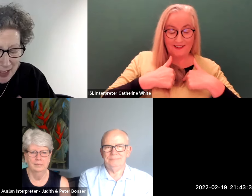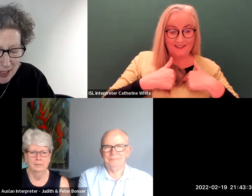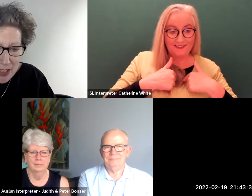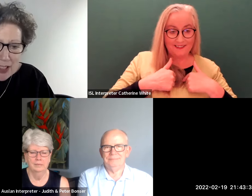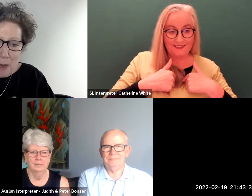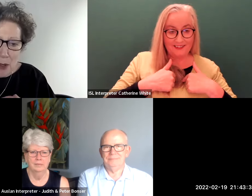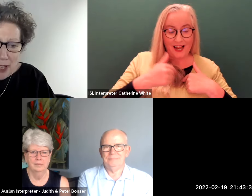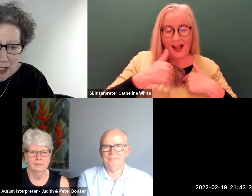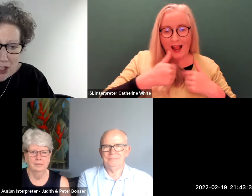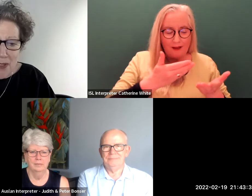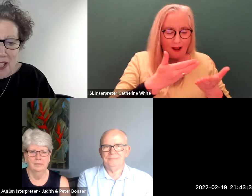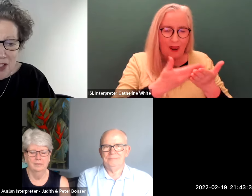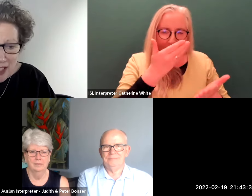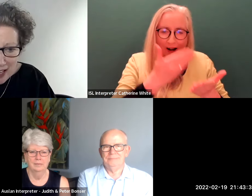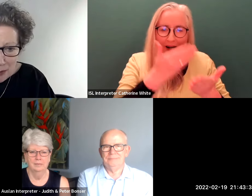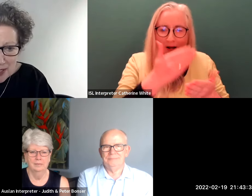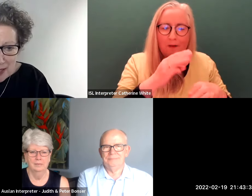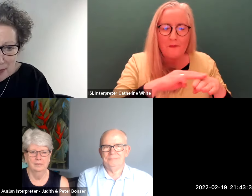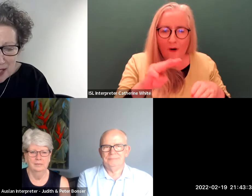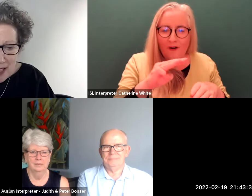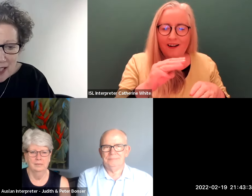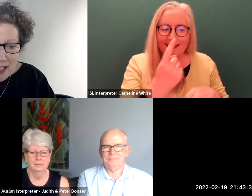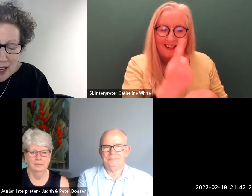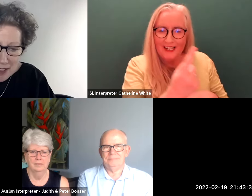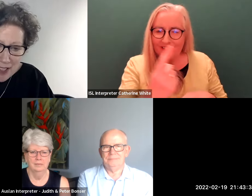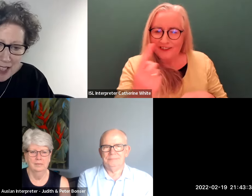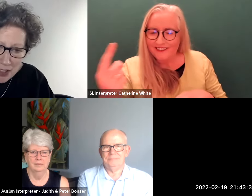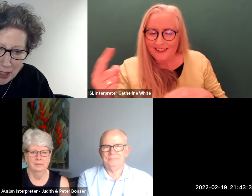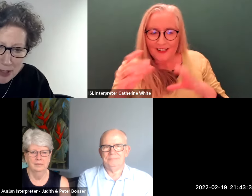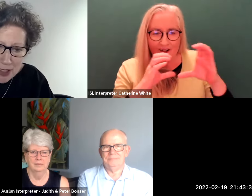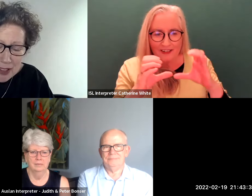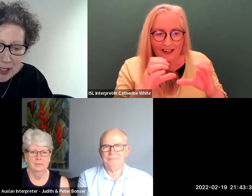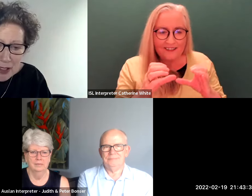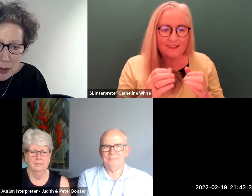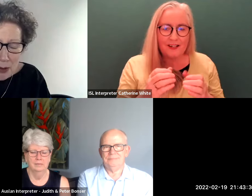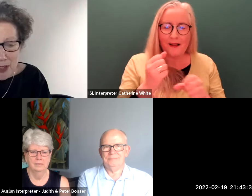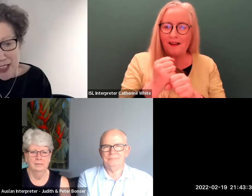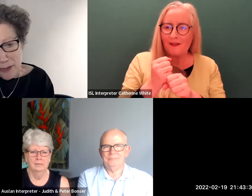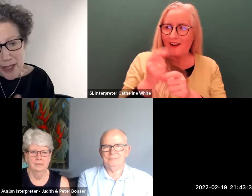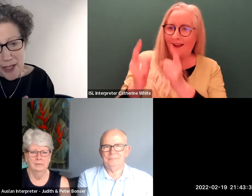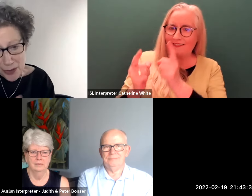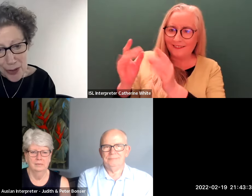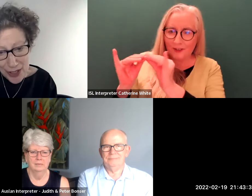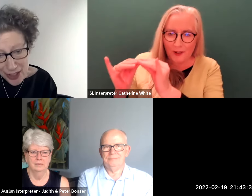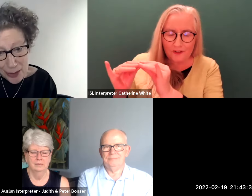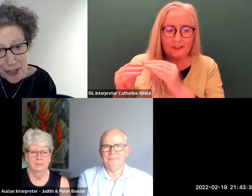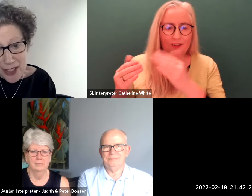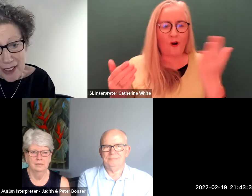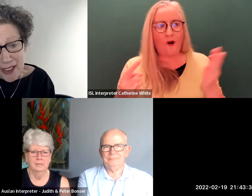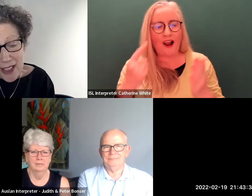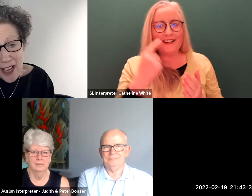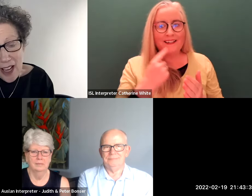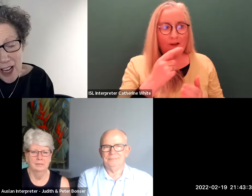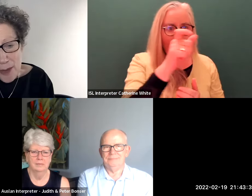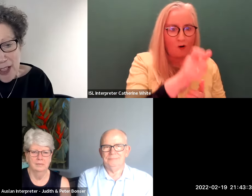just learning more each conversation i have with somebody either as an interpreter or a deaf person through an interpreter